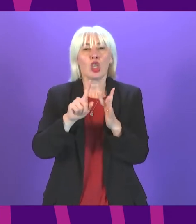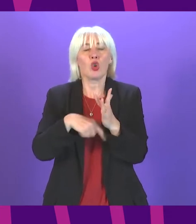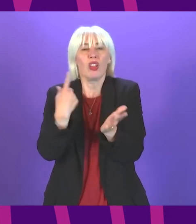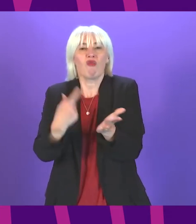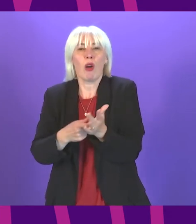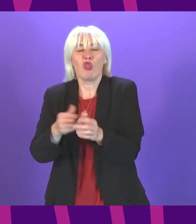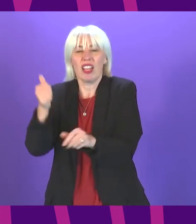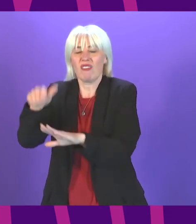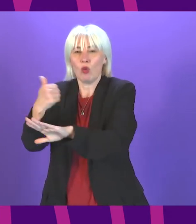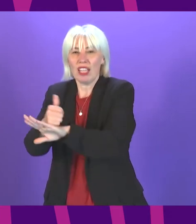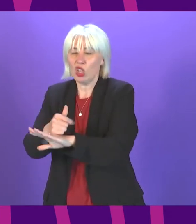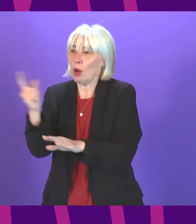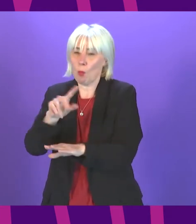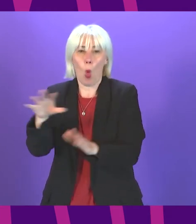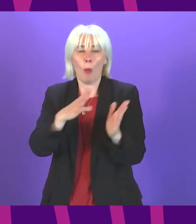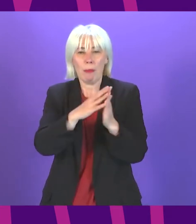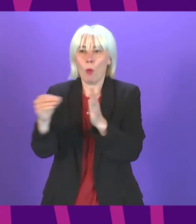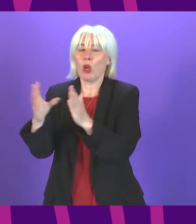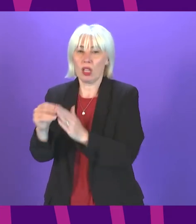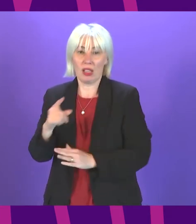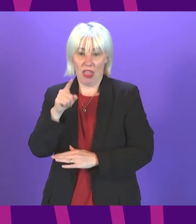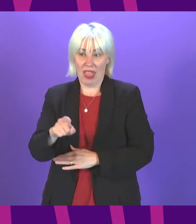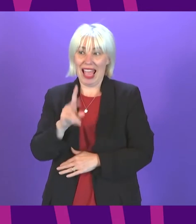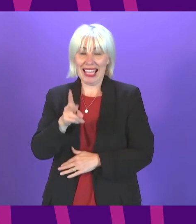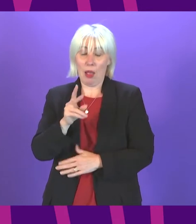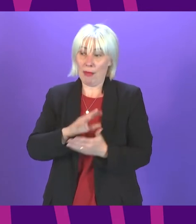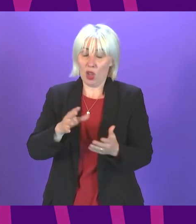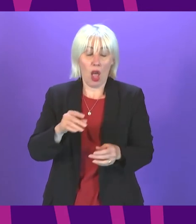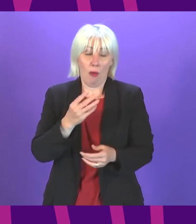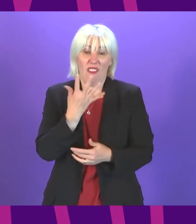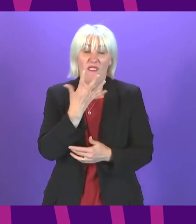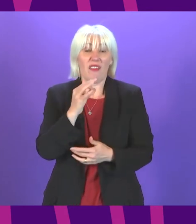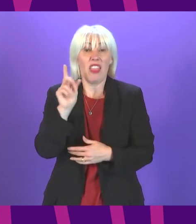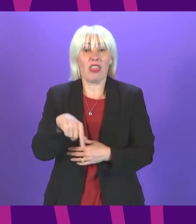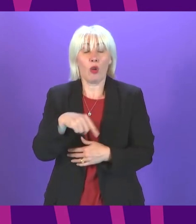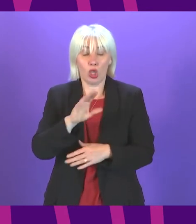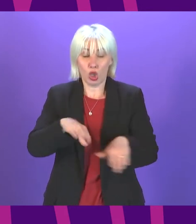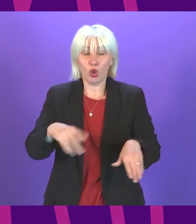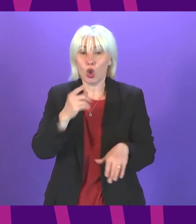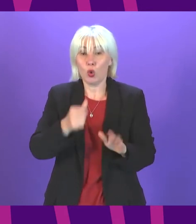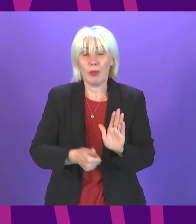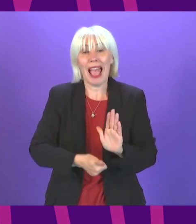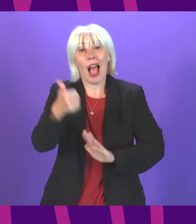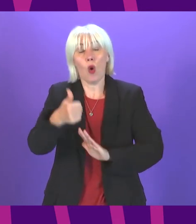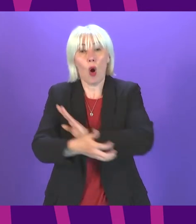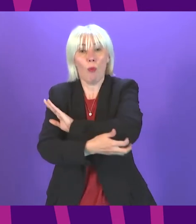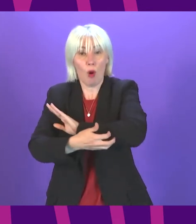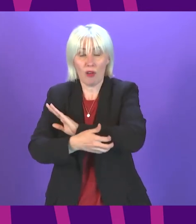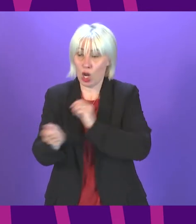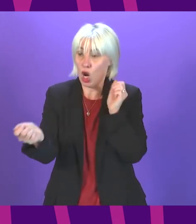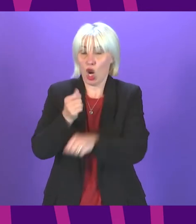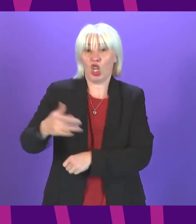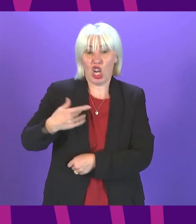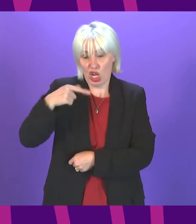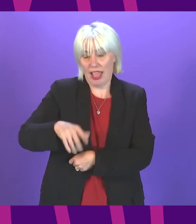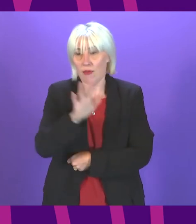modelled this in one action we could lift a further 50,000 children from poverty and make a real difference to lives right across this